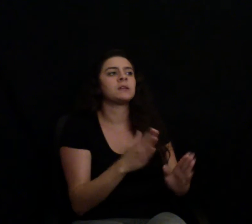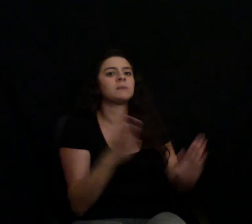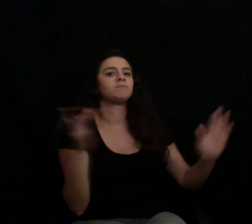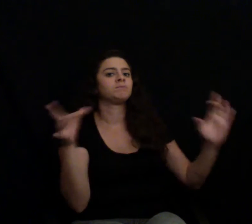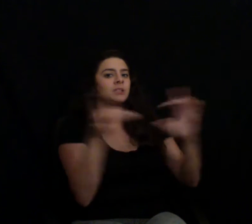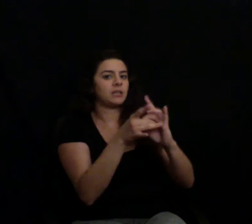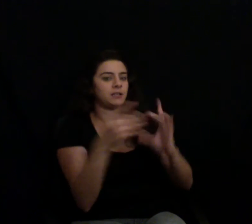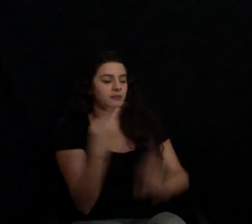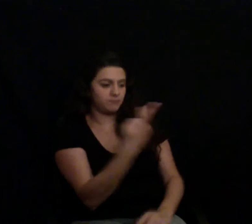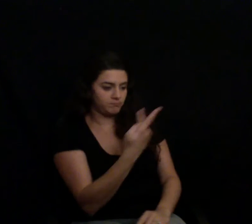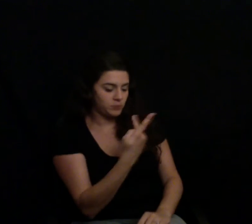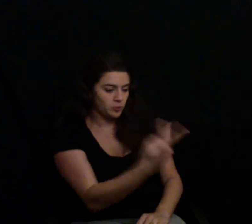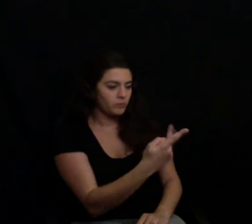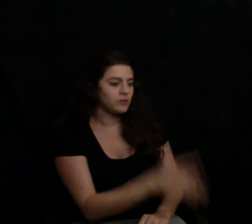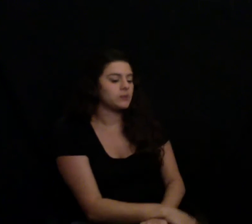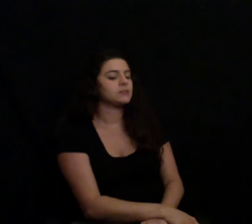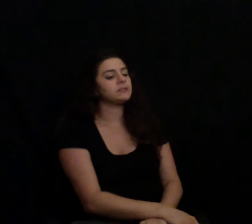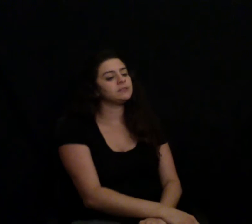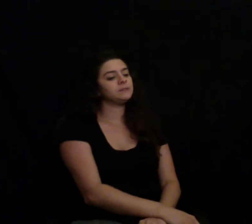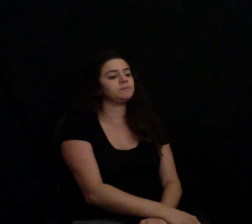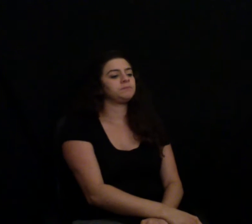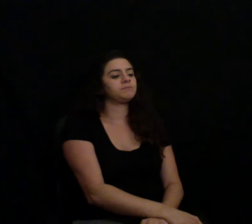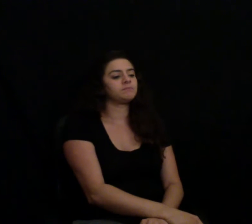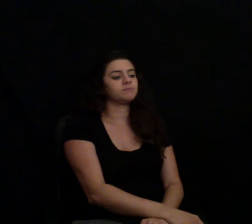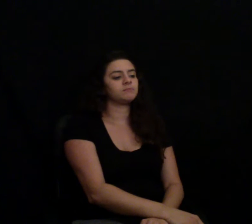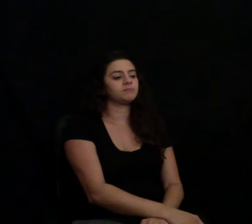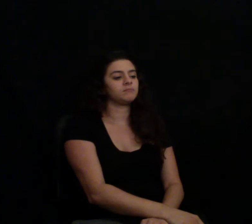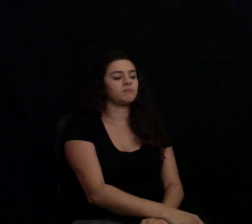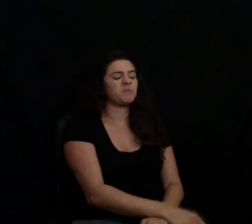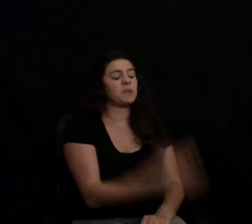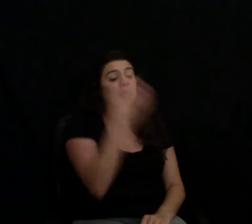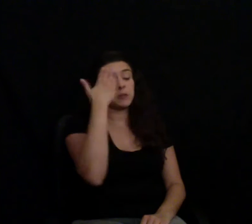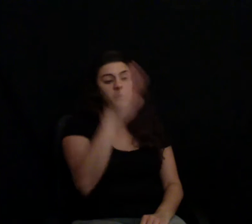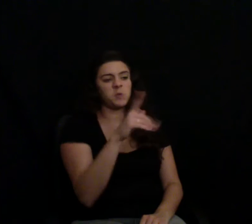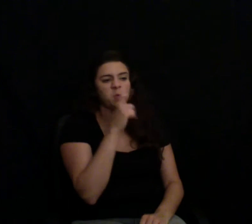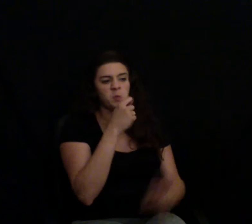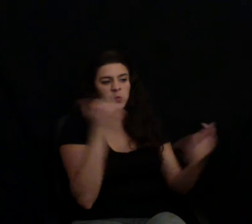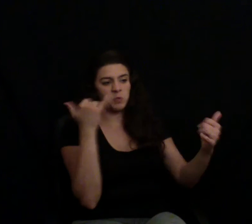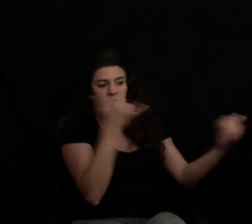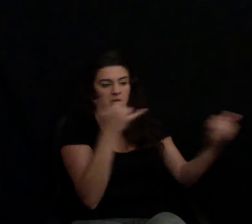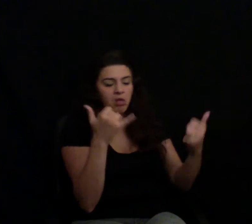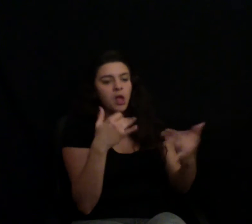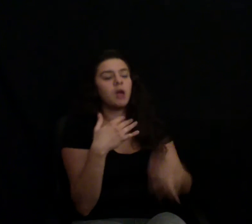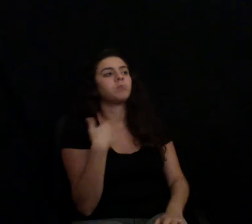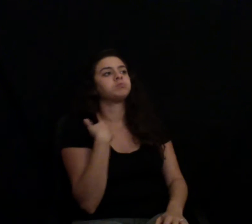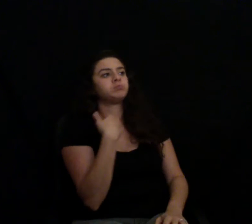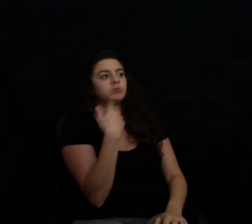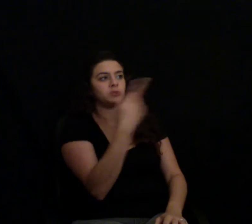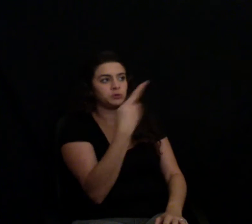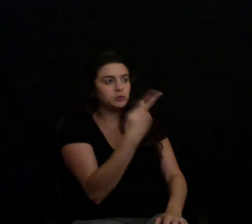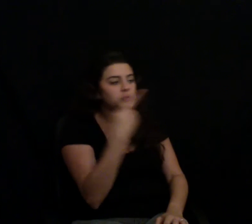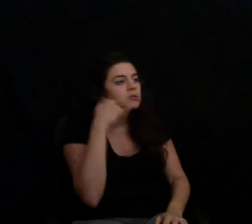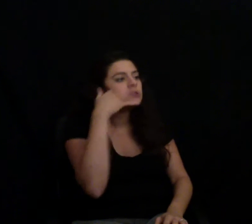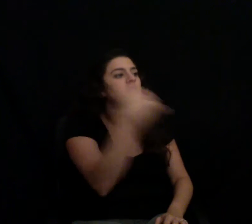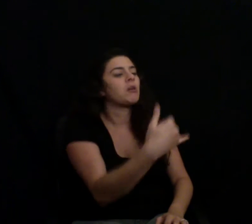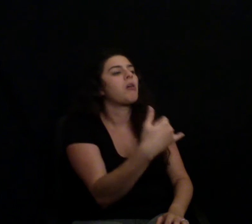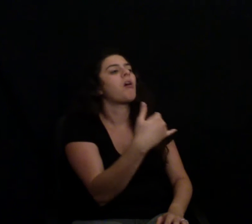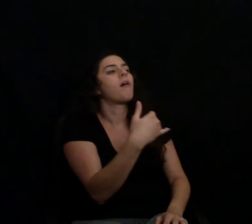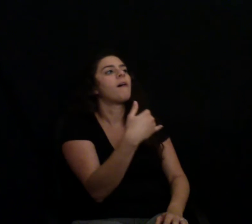And so I don't know if I called Leah or she called me, and we talked three or four times, and her and the